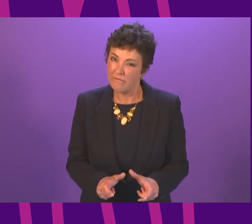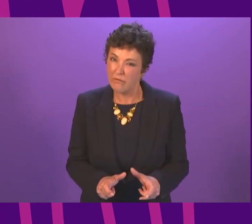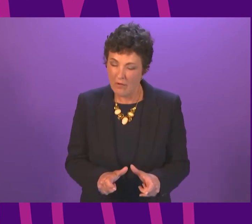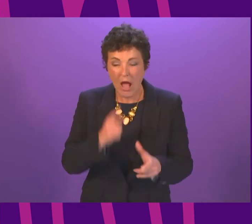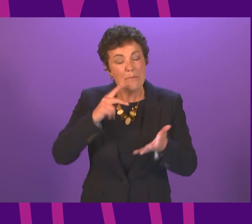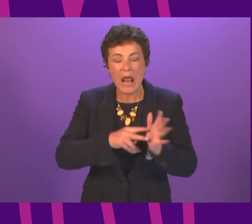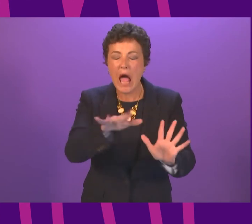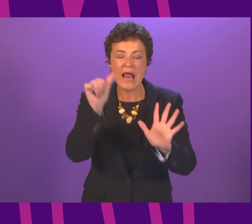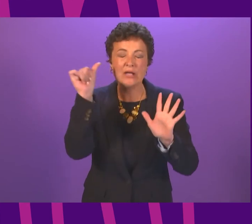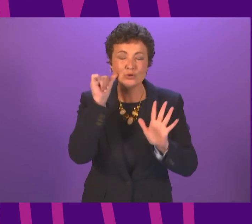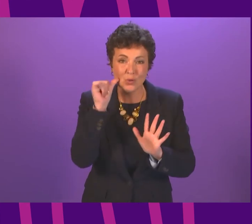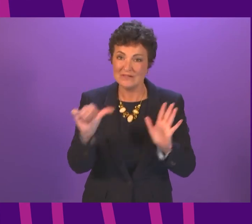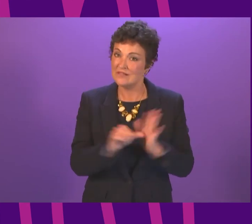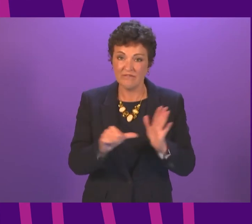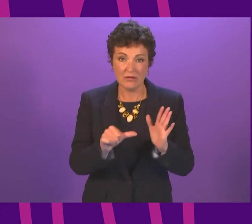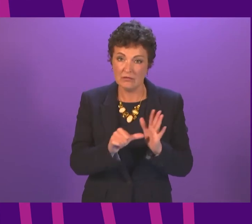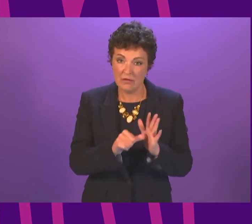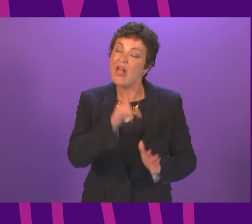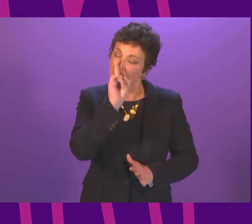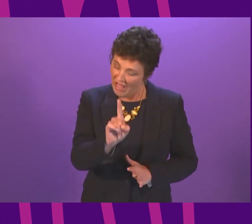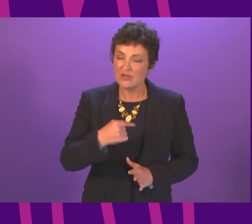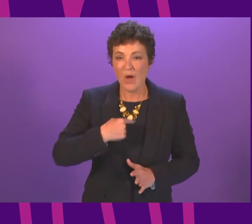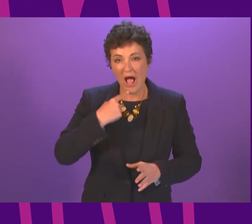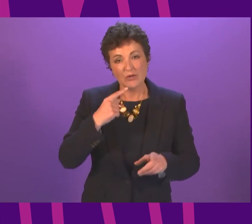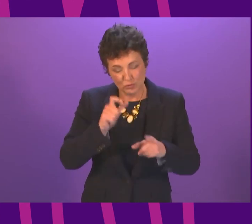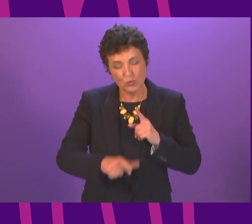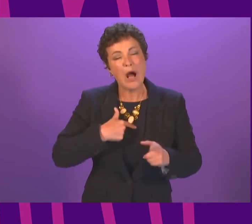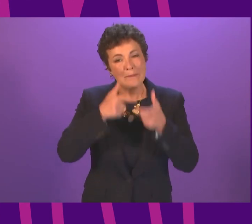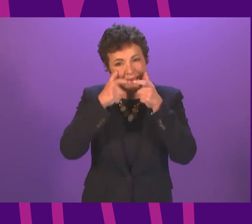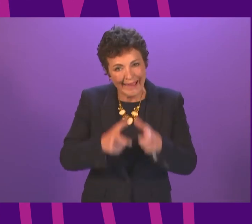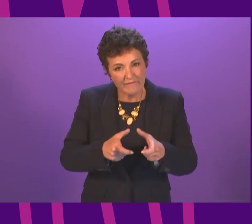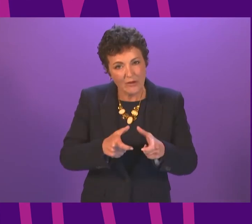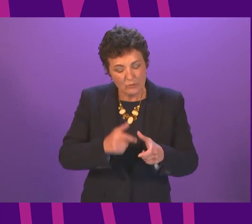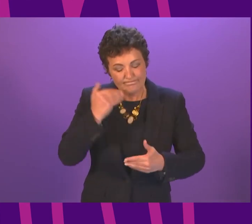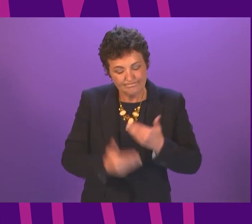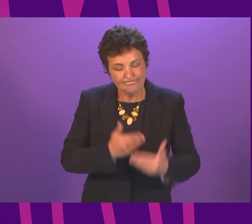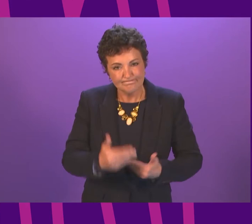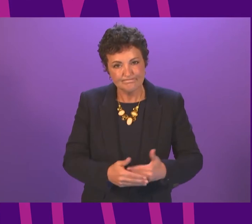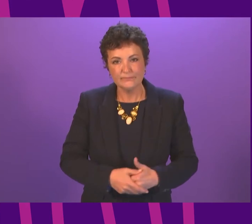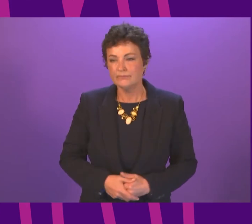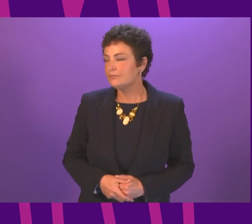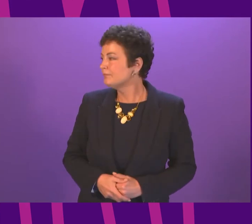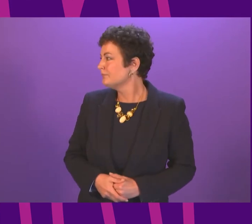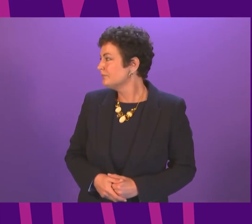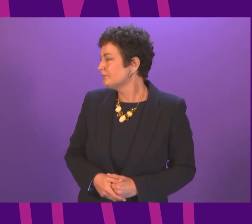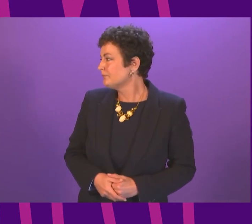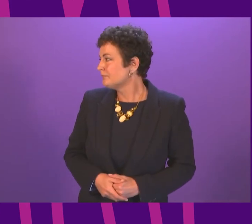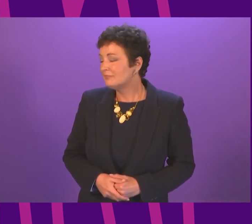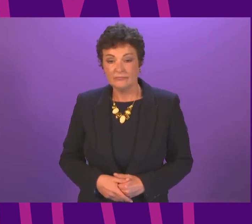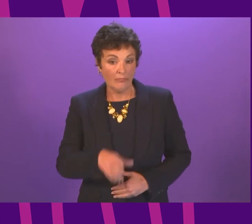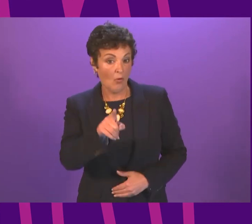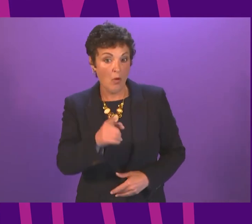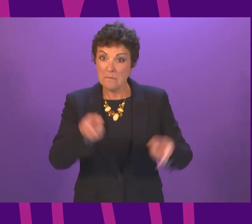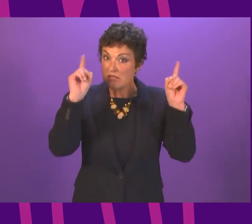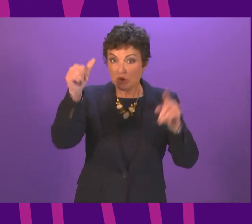And difficult, though I know this is for everyone, that is what I will seek to do. Douglas Ross. The sister does know Glasgow. She answered her question about knowing the